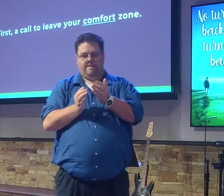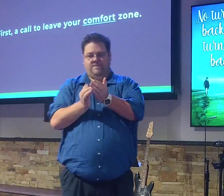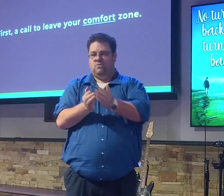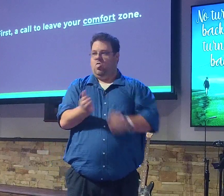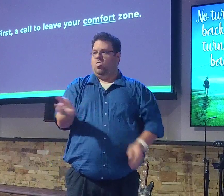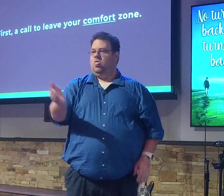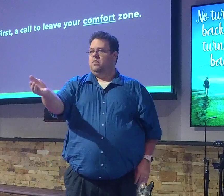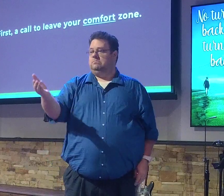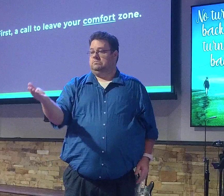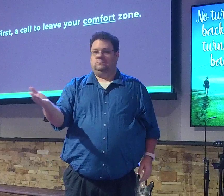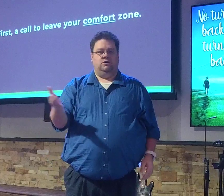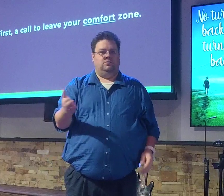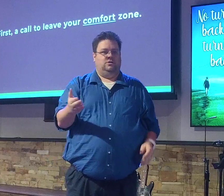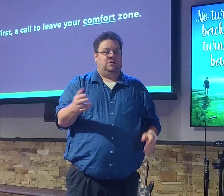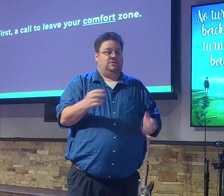with anything, right? So he gets back in the boat.